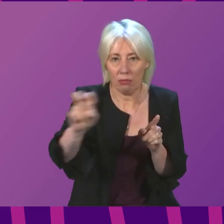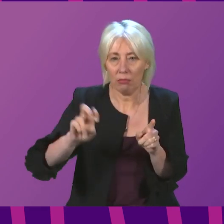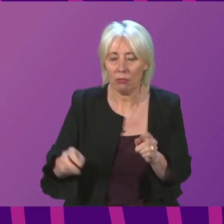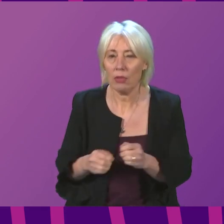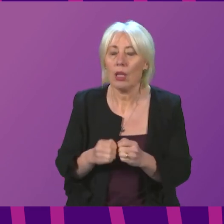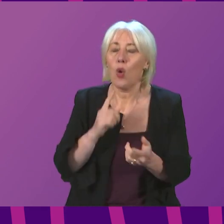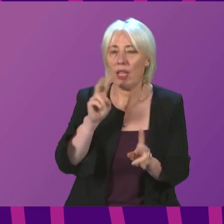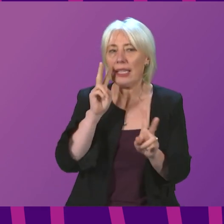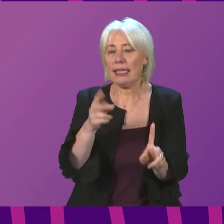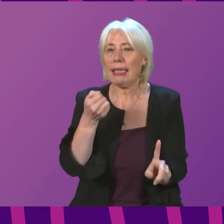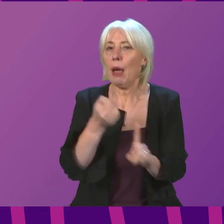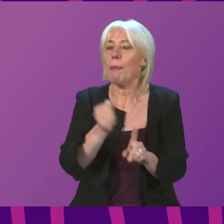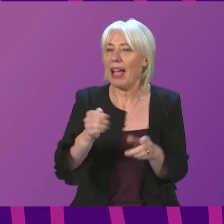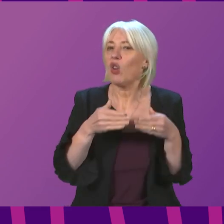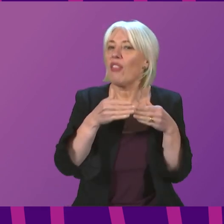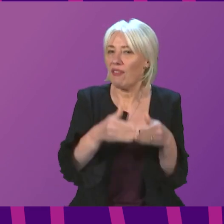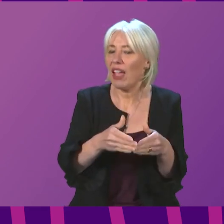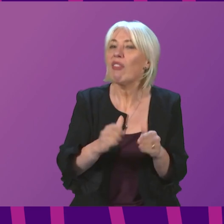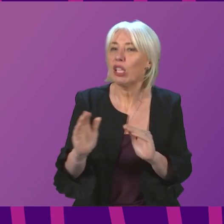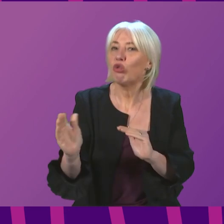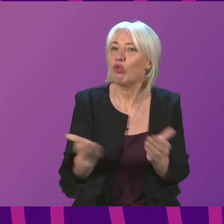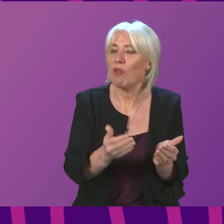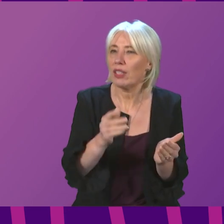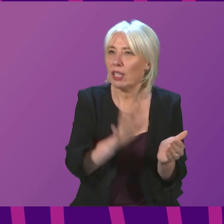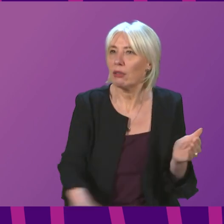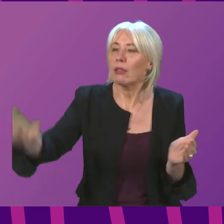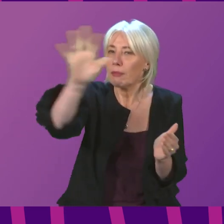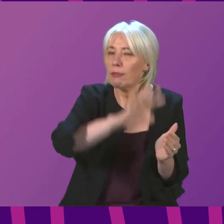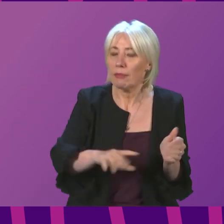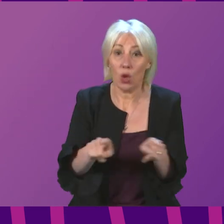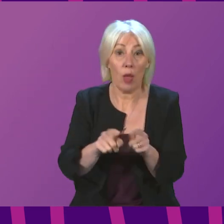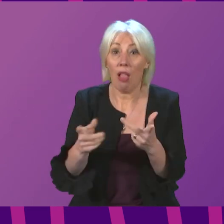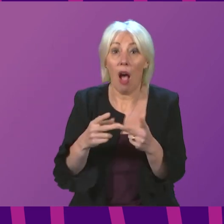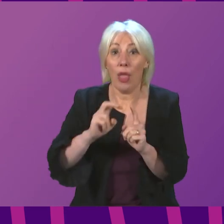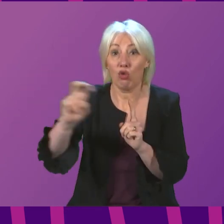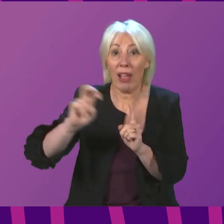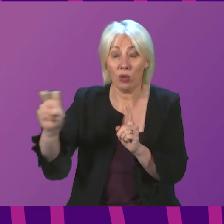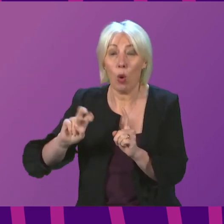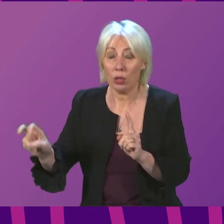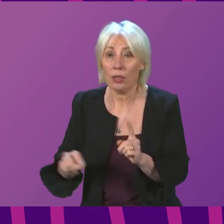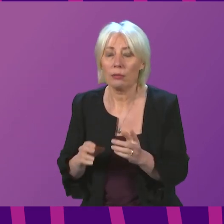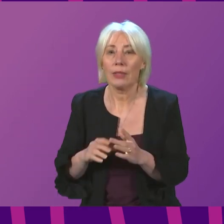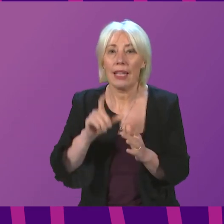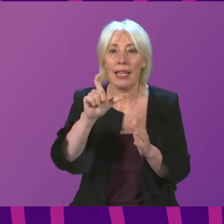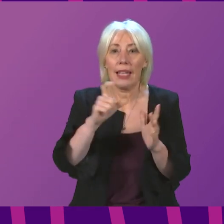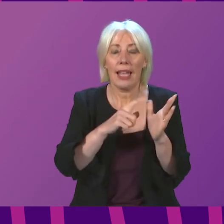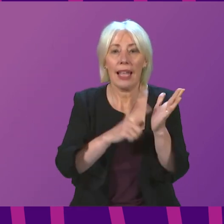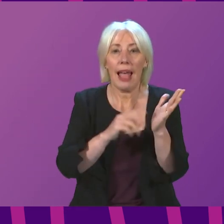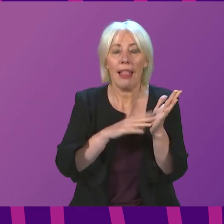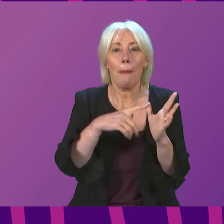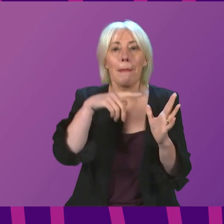an impact on ferry services, as we are across our other transport providers. CalMAC is